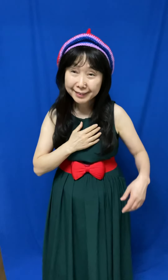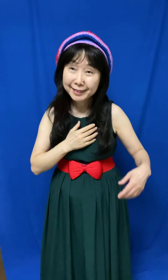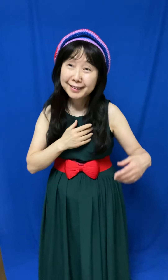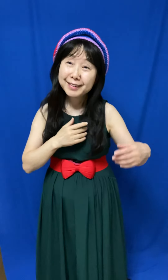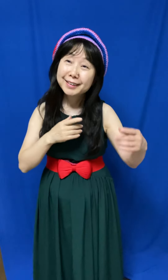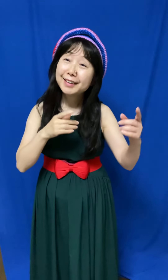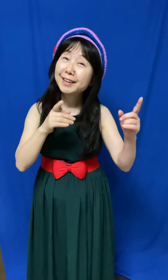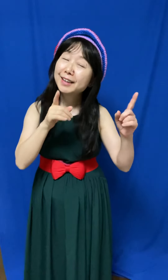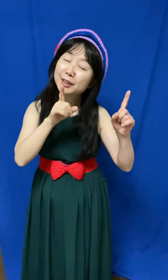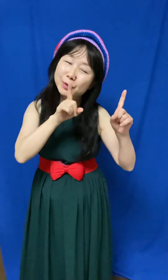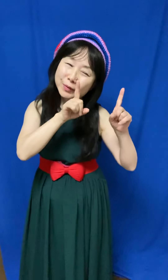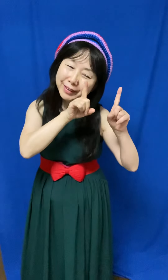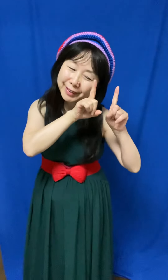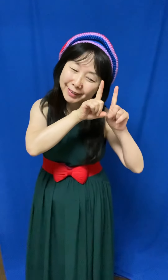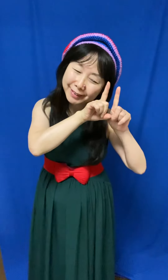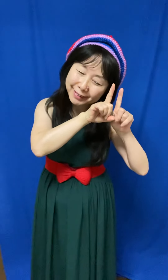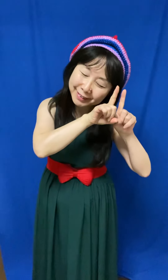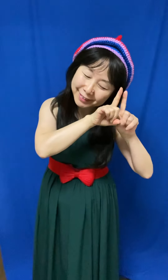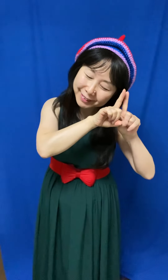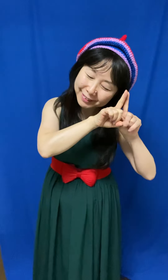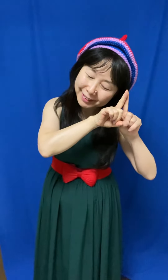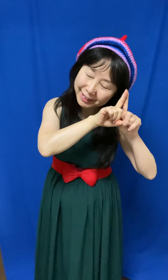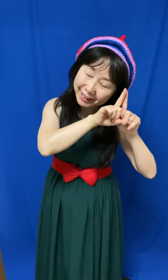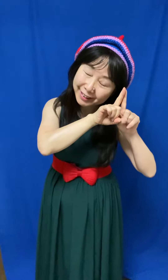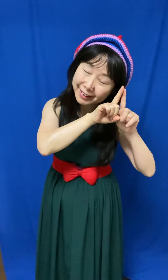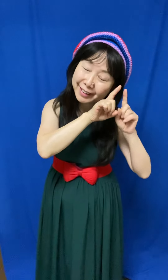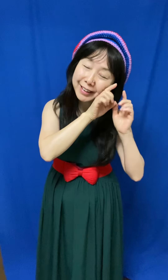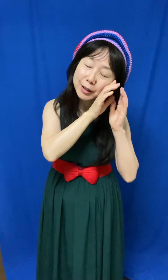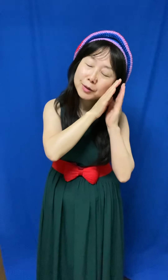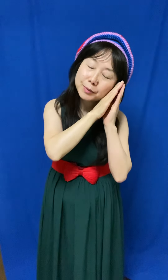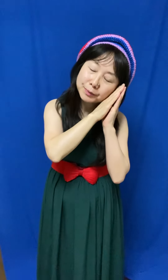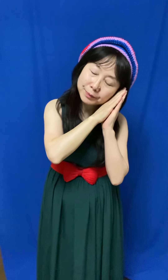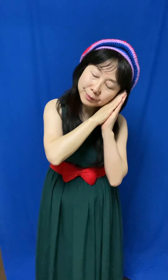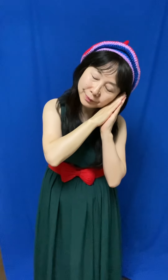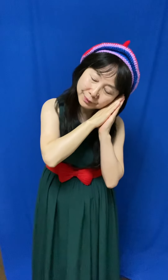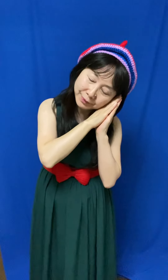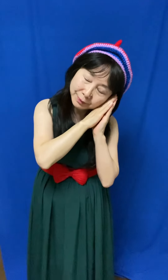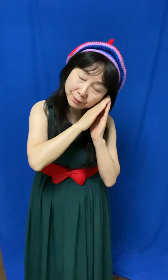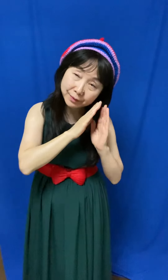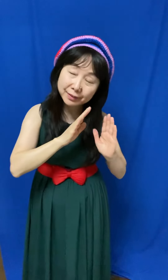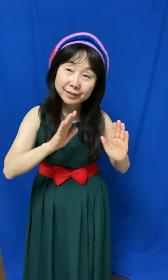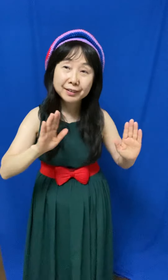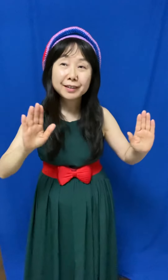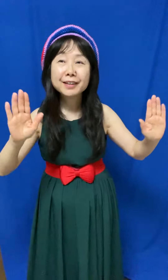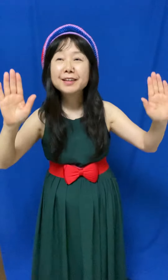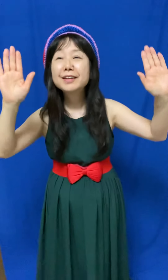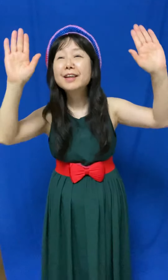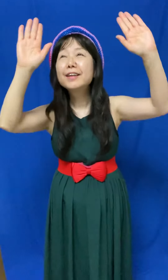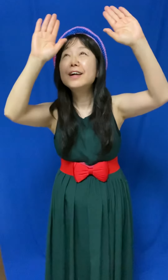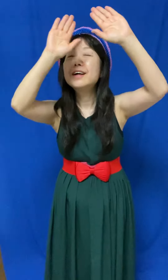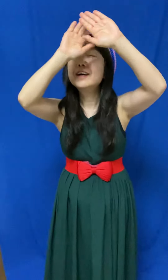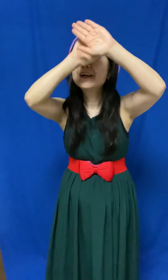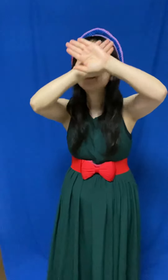Lying beside you, hearing in the dark